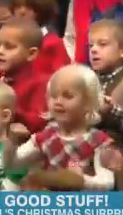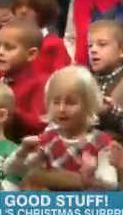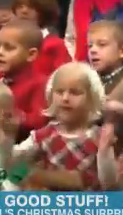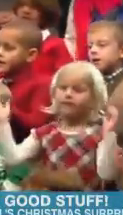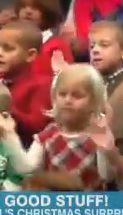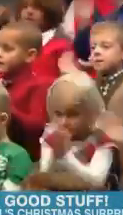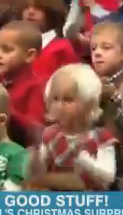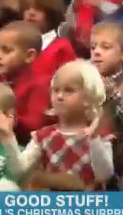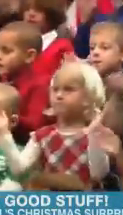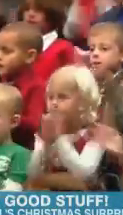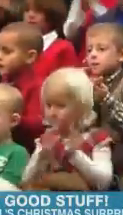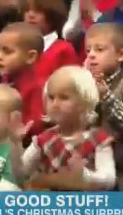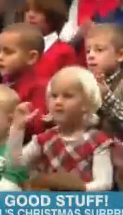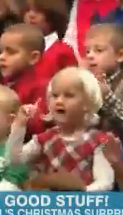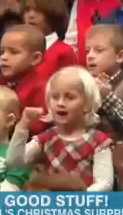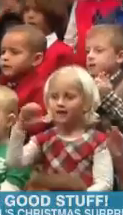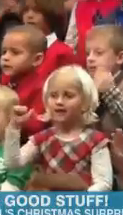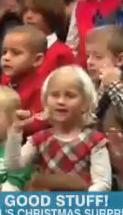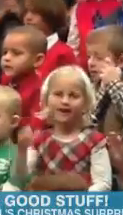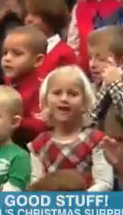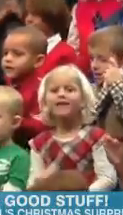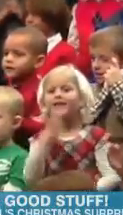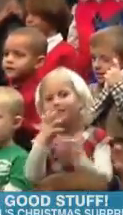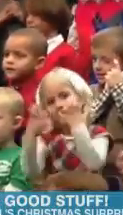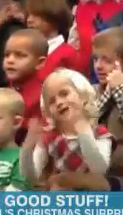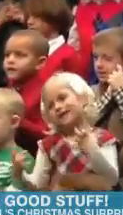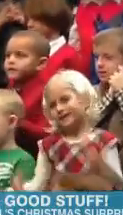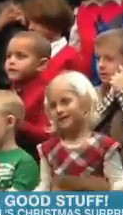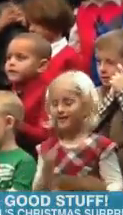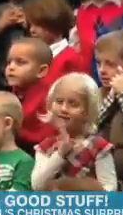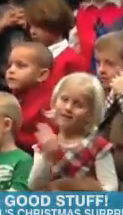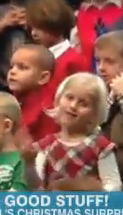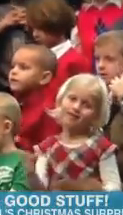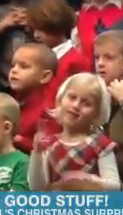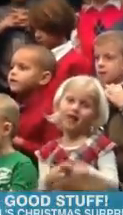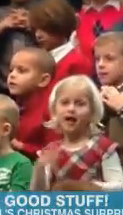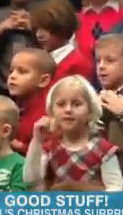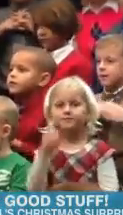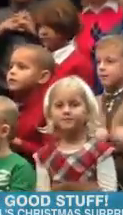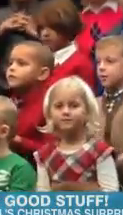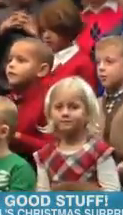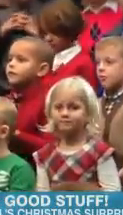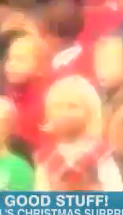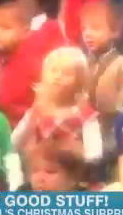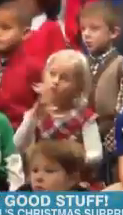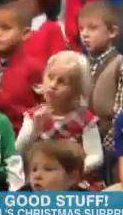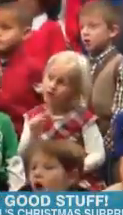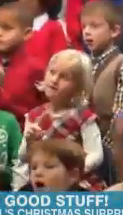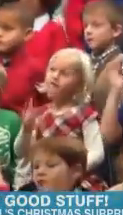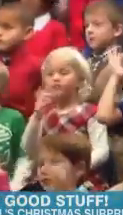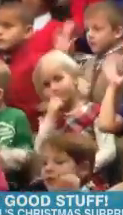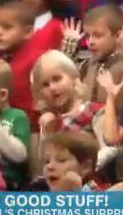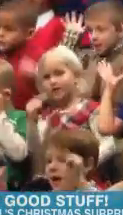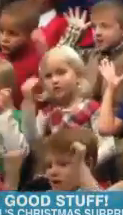be thankful for this season. My mom taught that age for a long time, and it's hard. They're all in, they're working together.